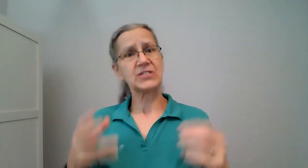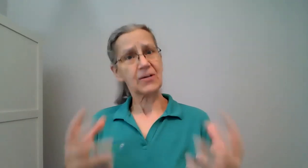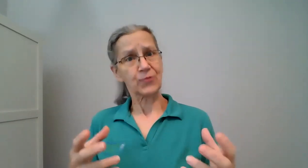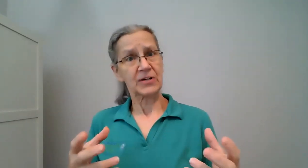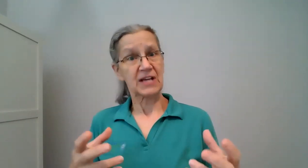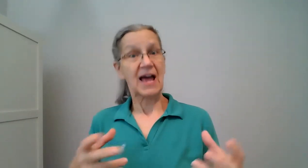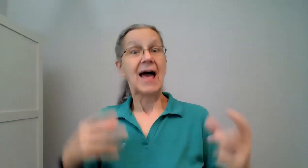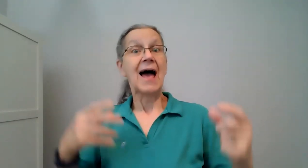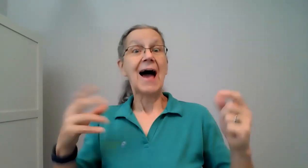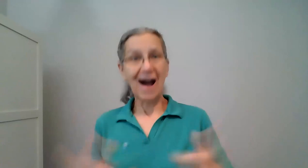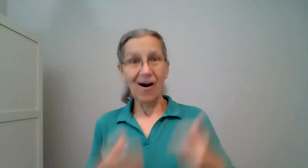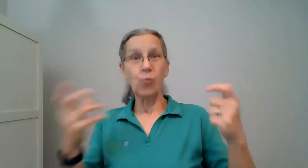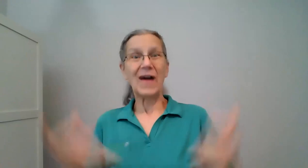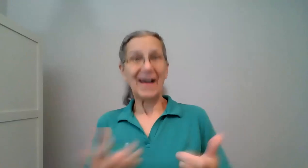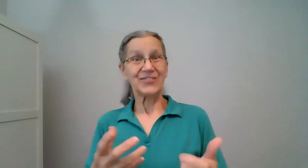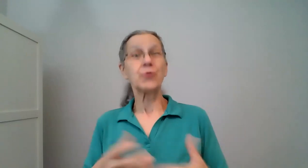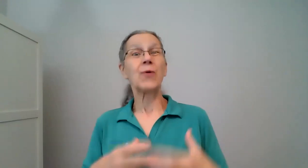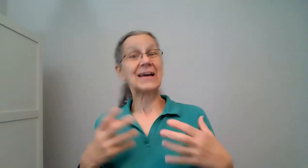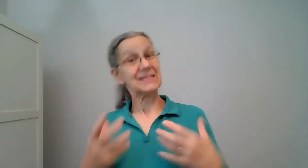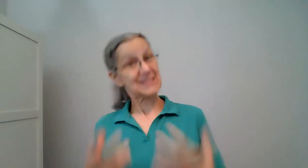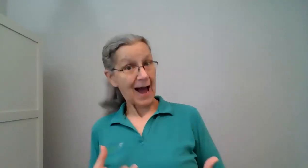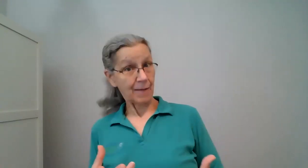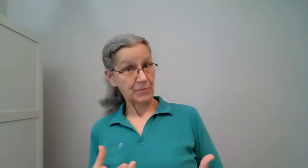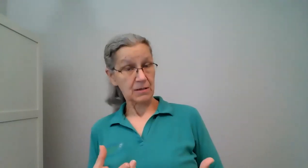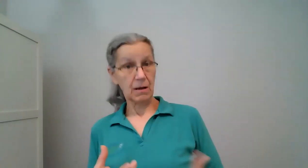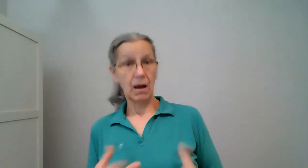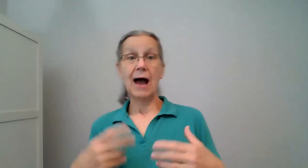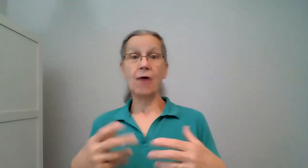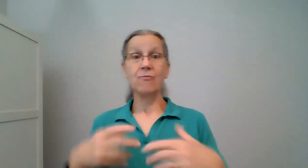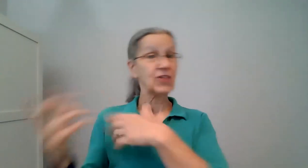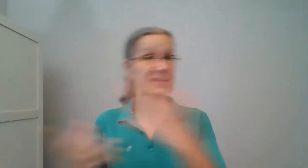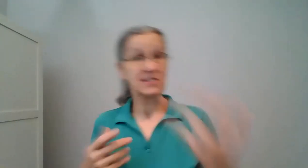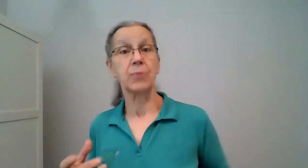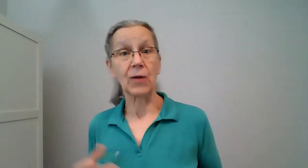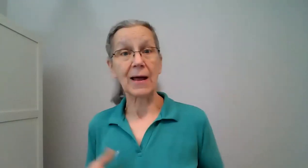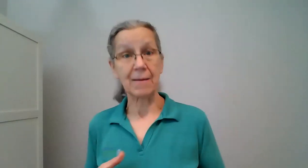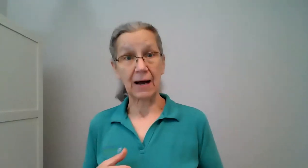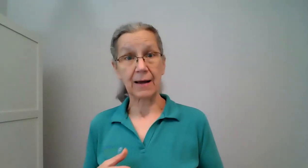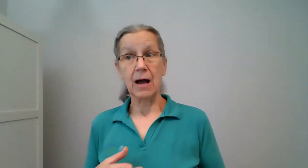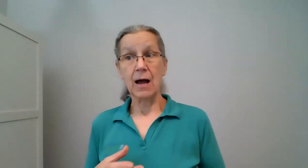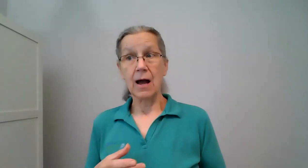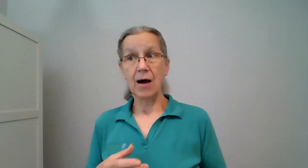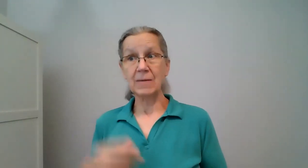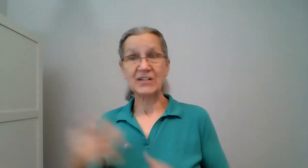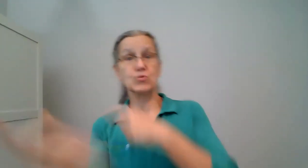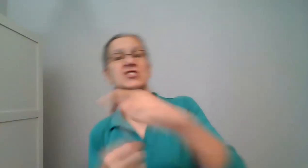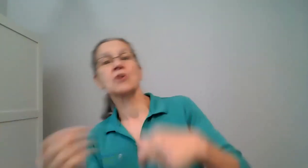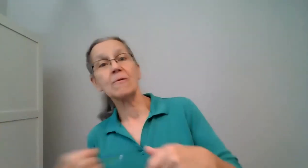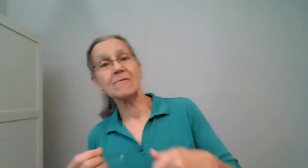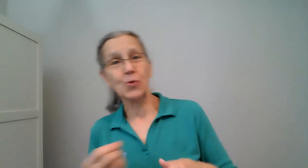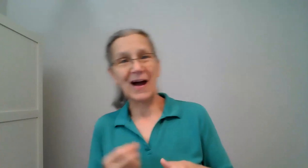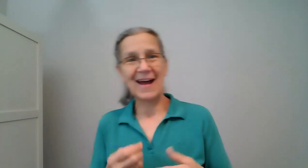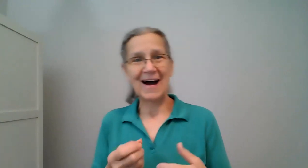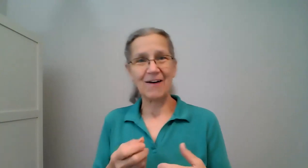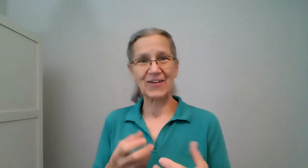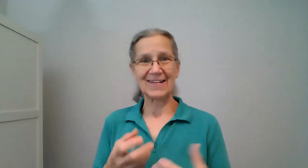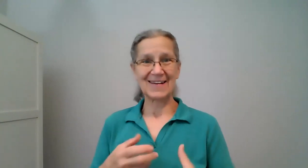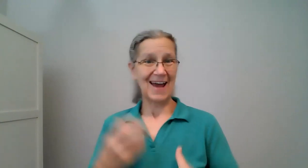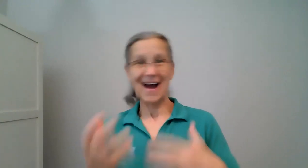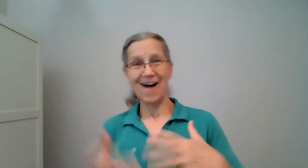different how well do i adapt how flexible am i how much reserve do i have and how